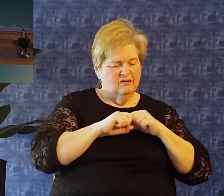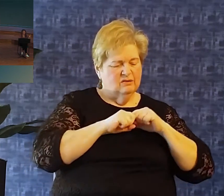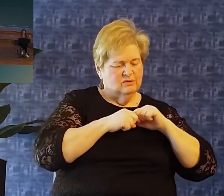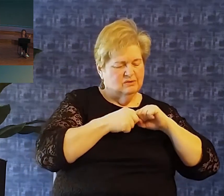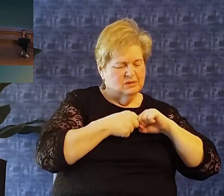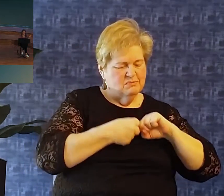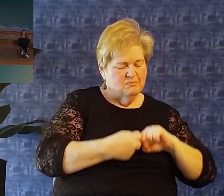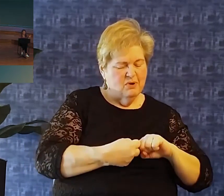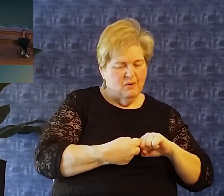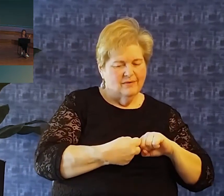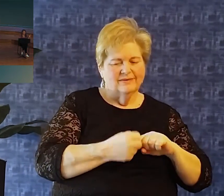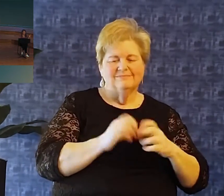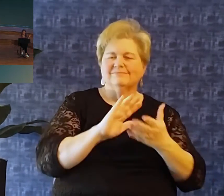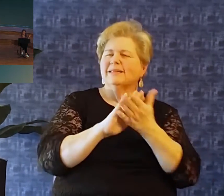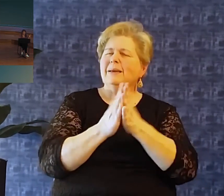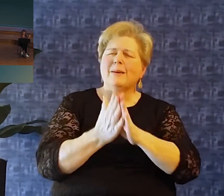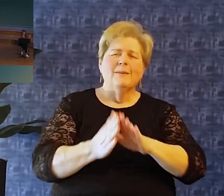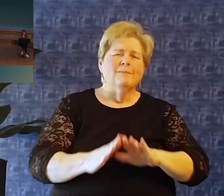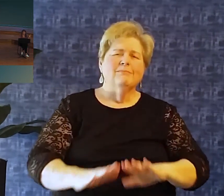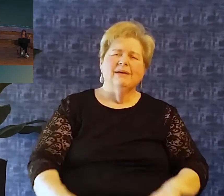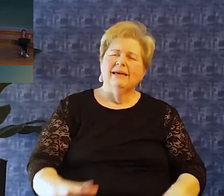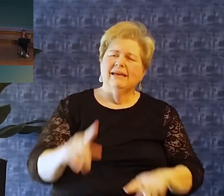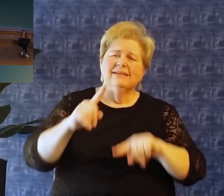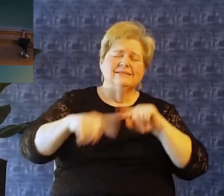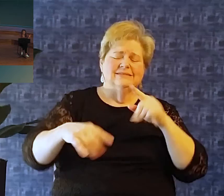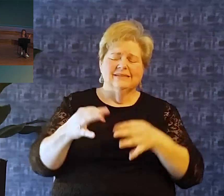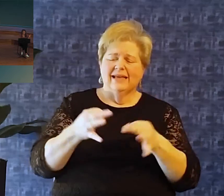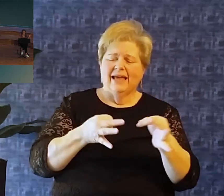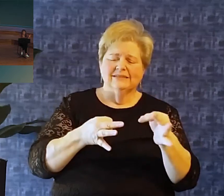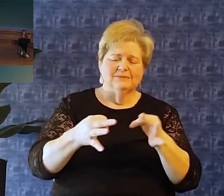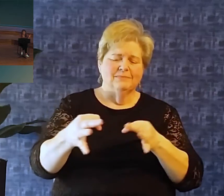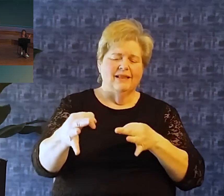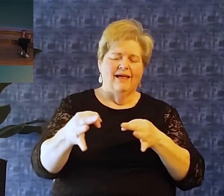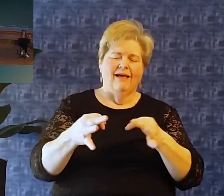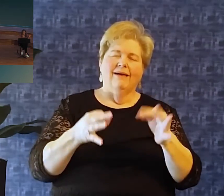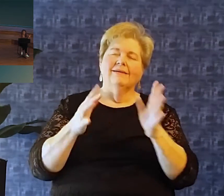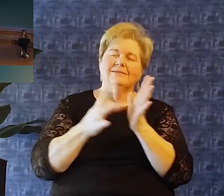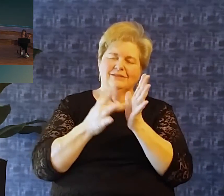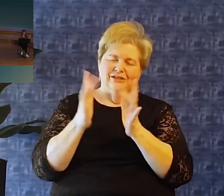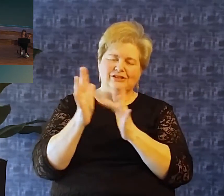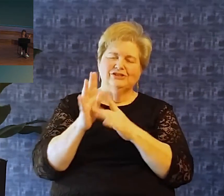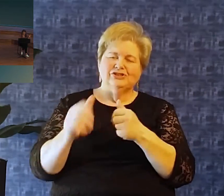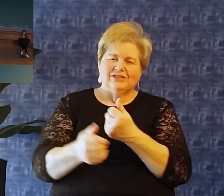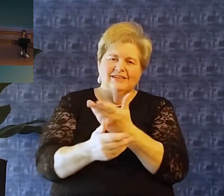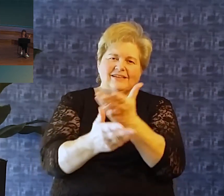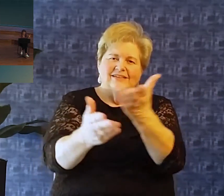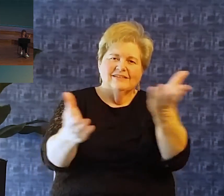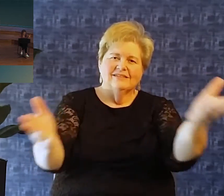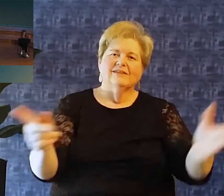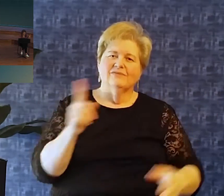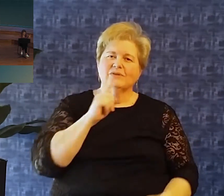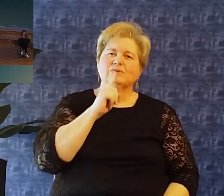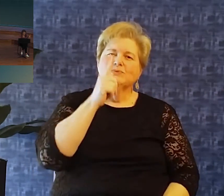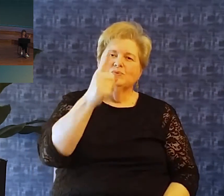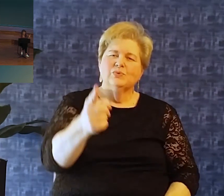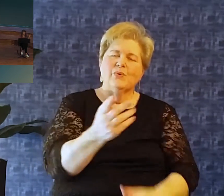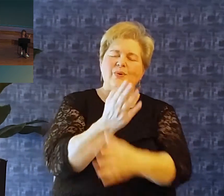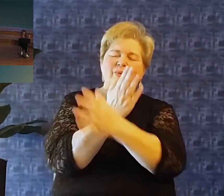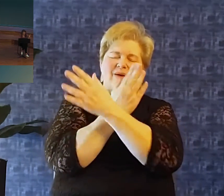Tired and broken, fleas unspoken Come and